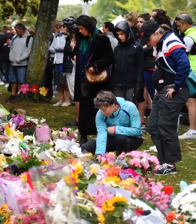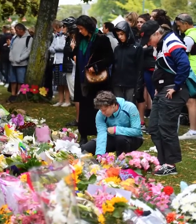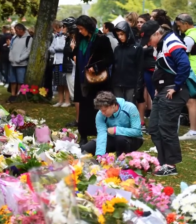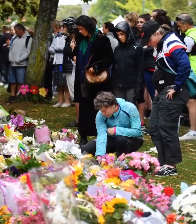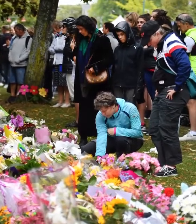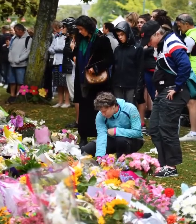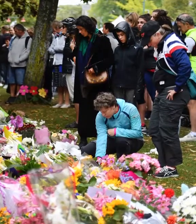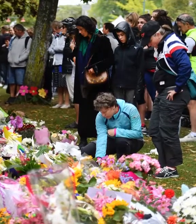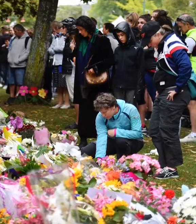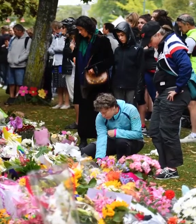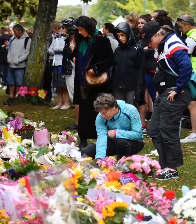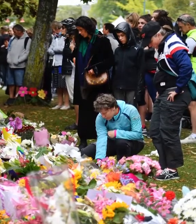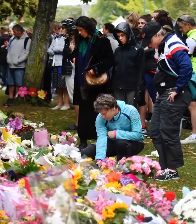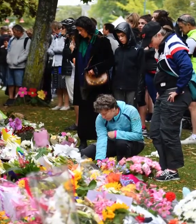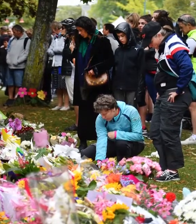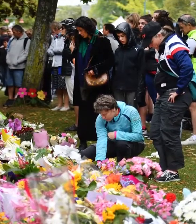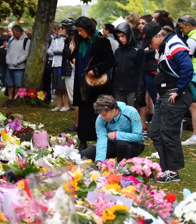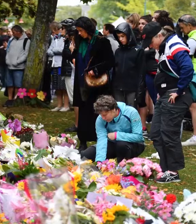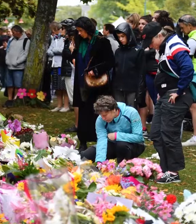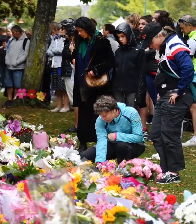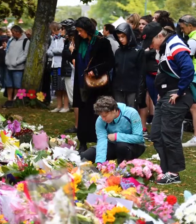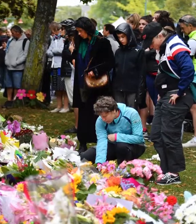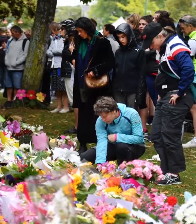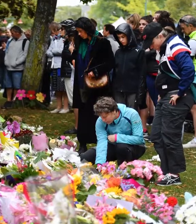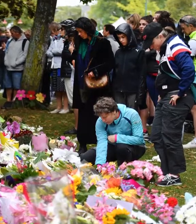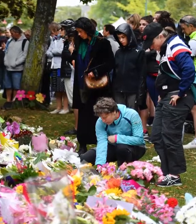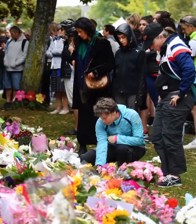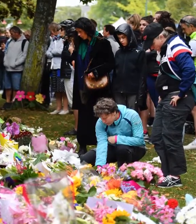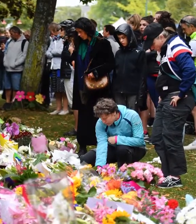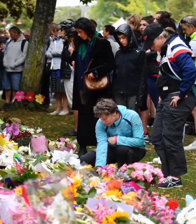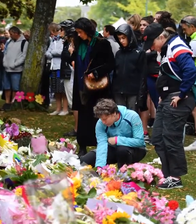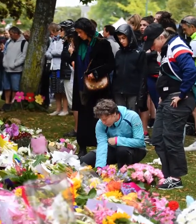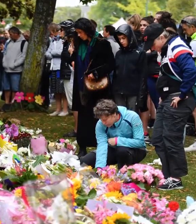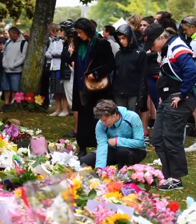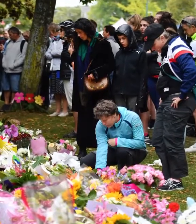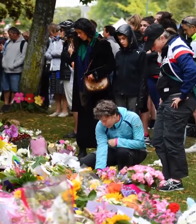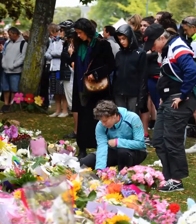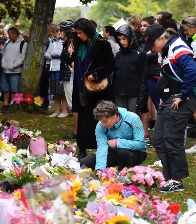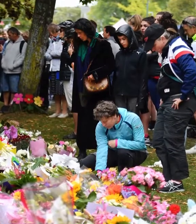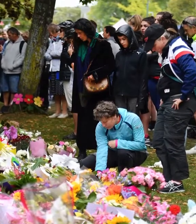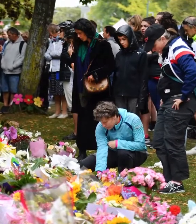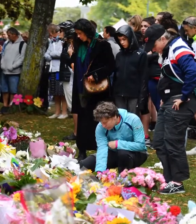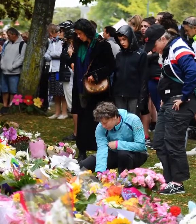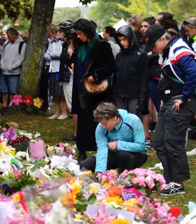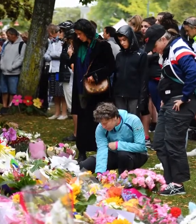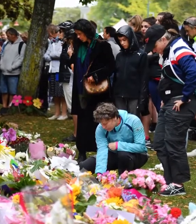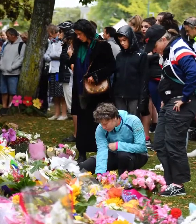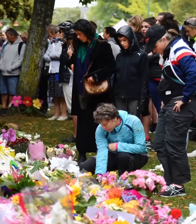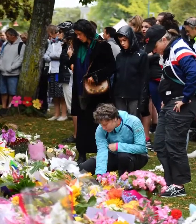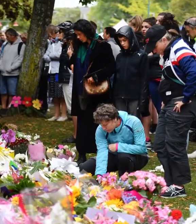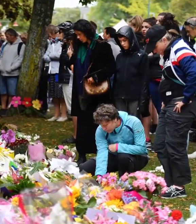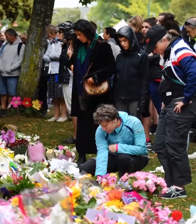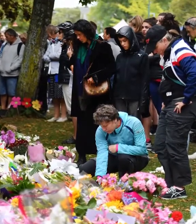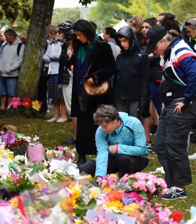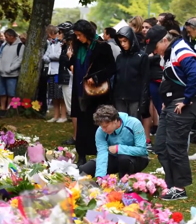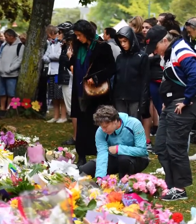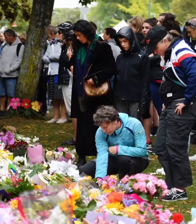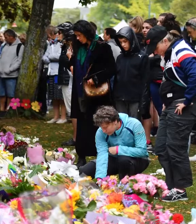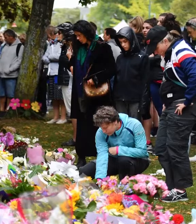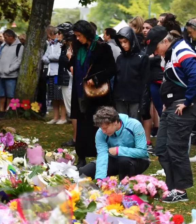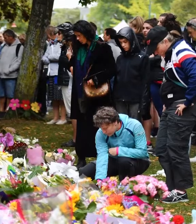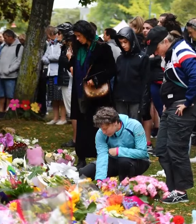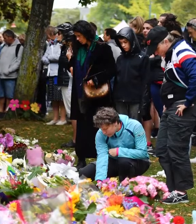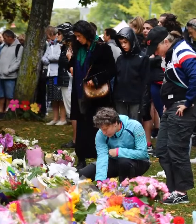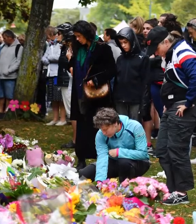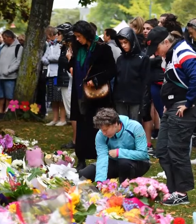the work that we need to do on our gun laws in New Zealand. They need to change. Regardless of what activity may or may not have happened